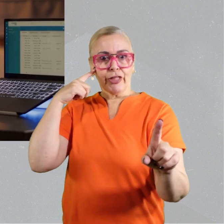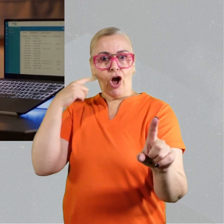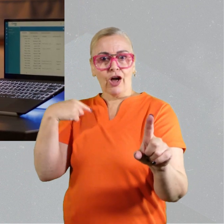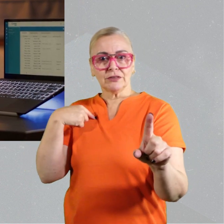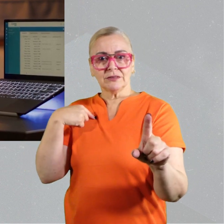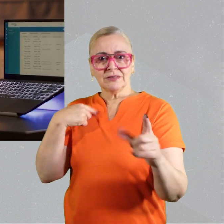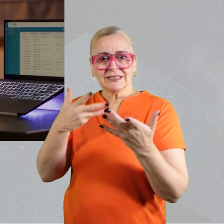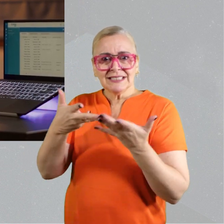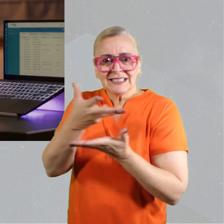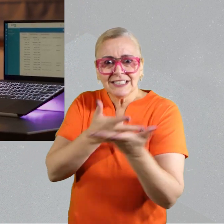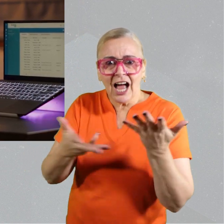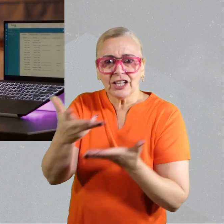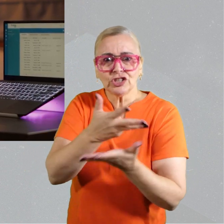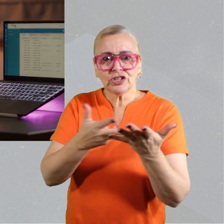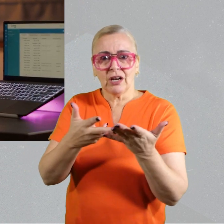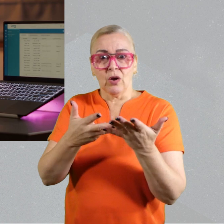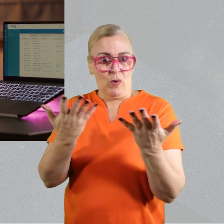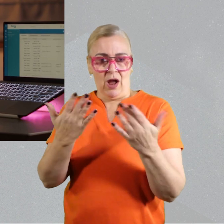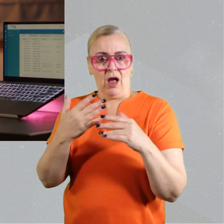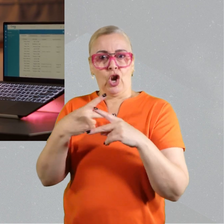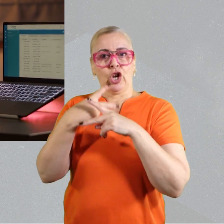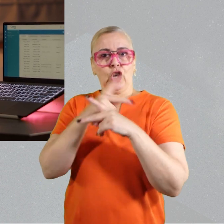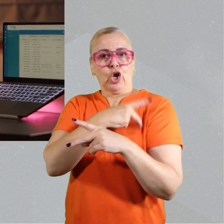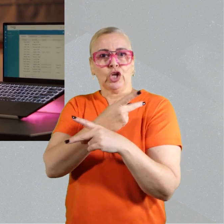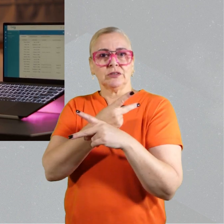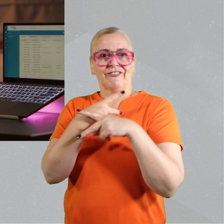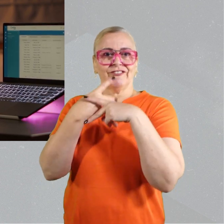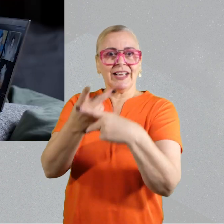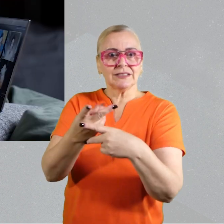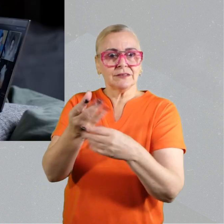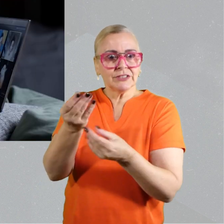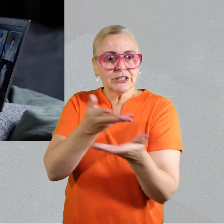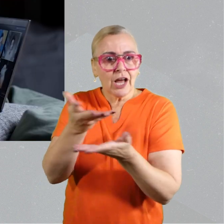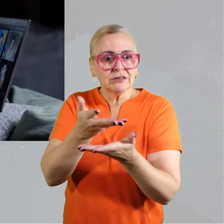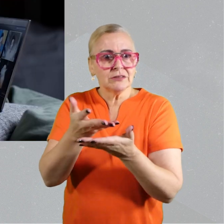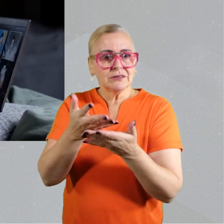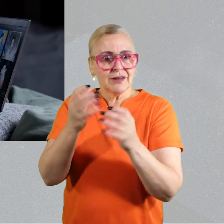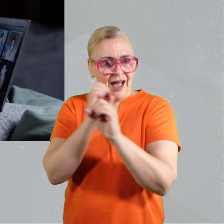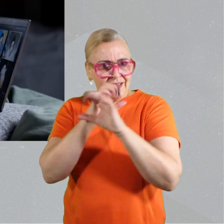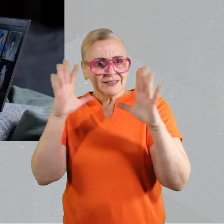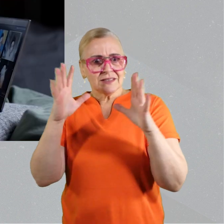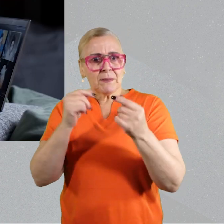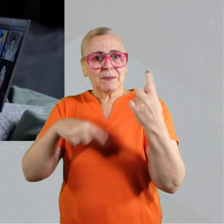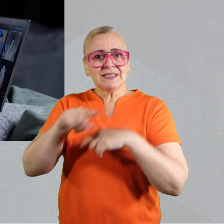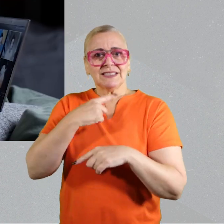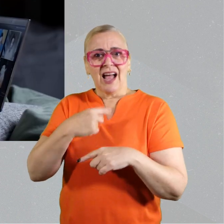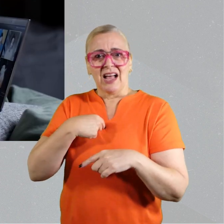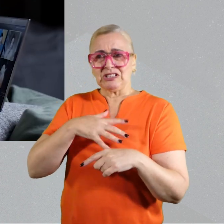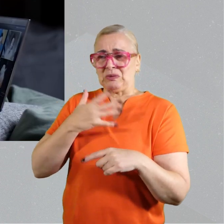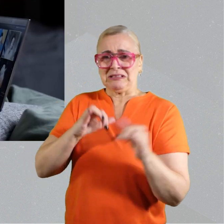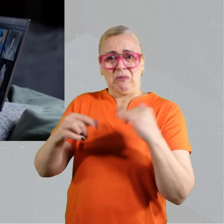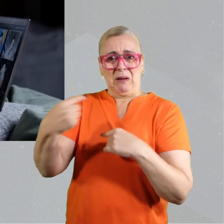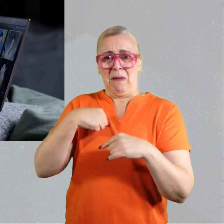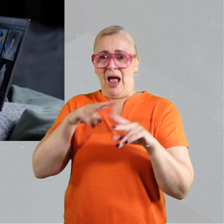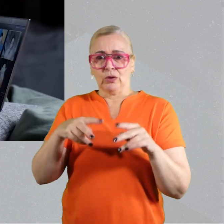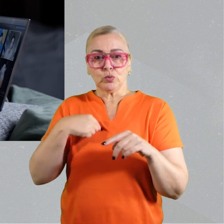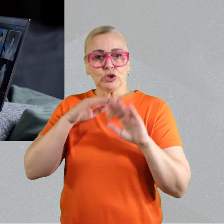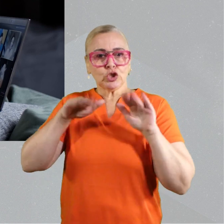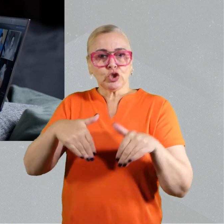think along in all the stages, what do we really want to research? What is important? They came up with things that we didn't even think about.